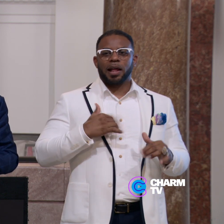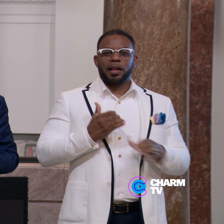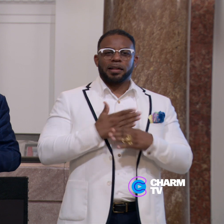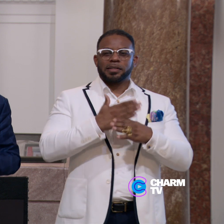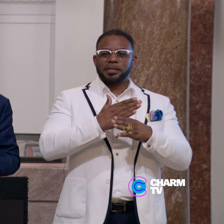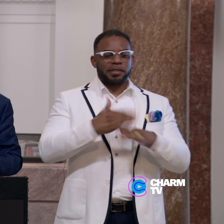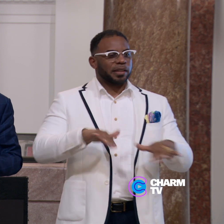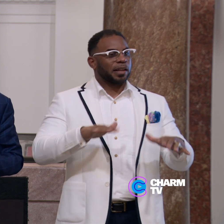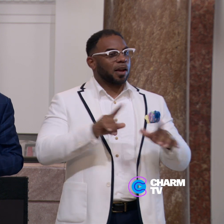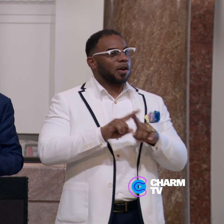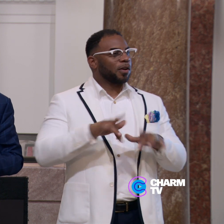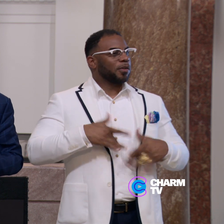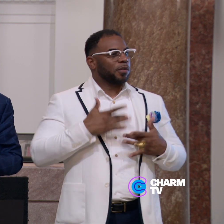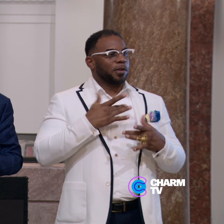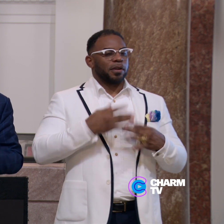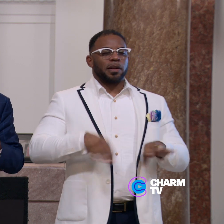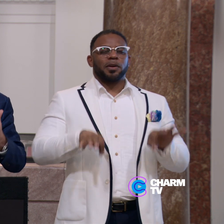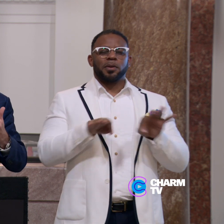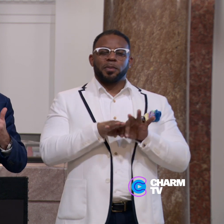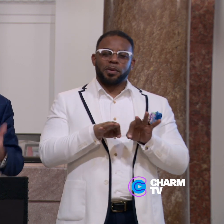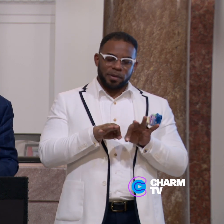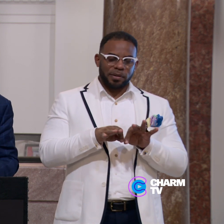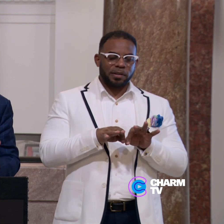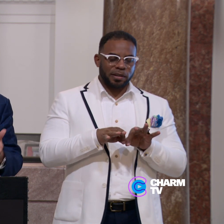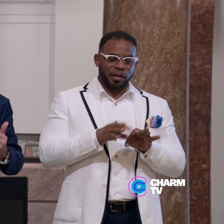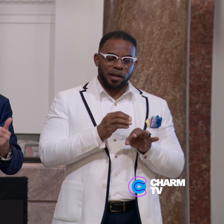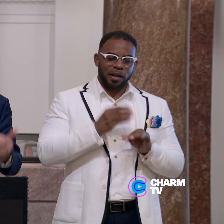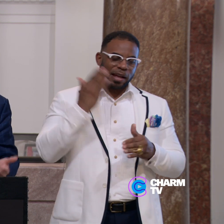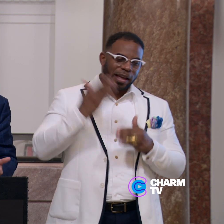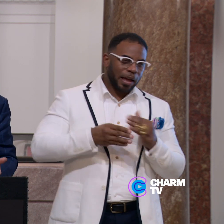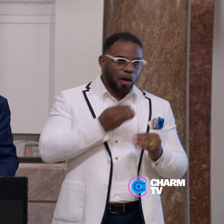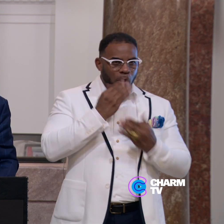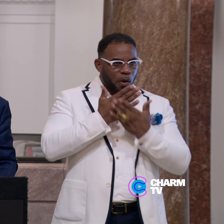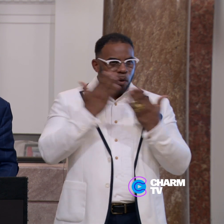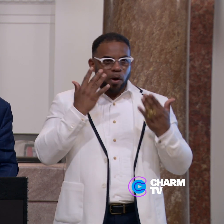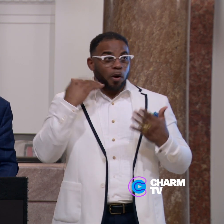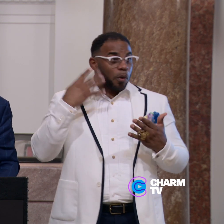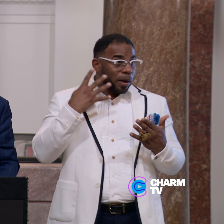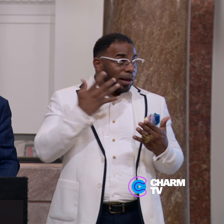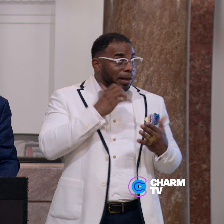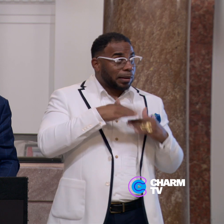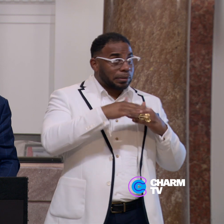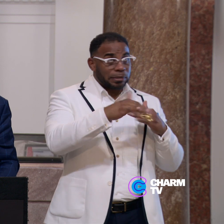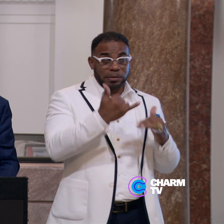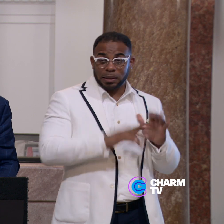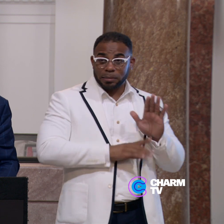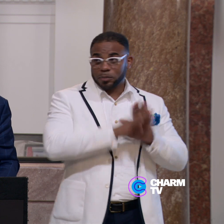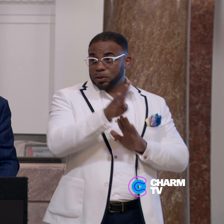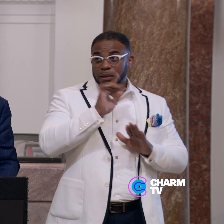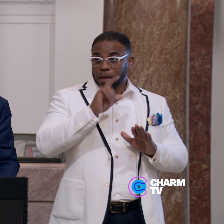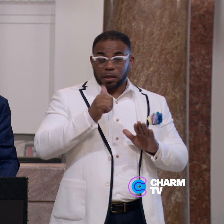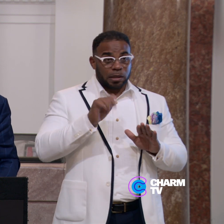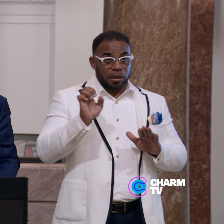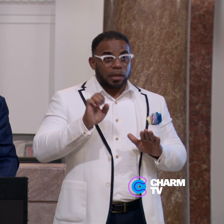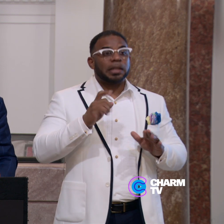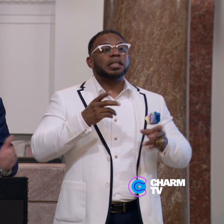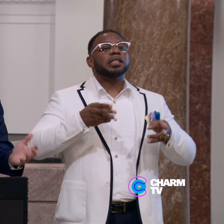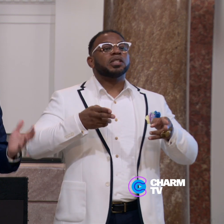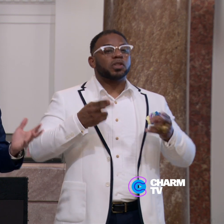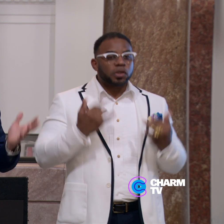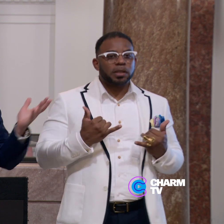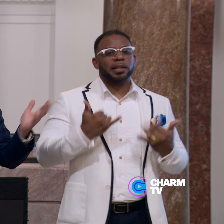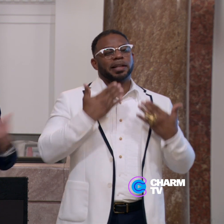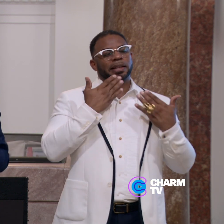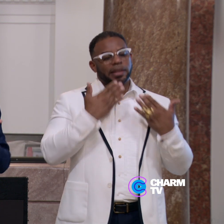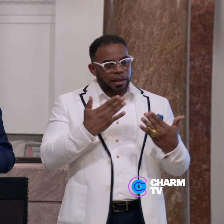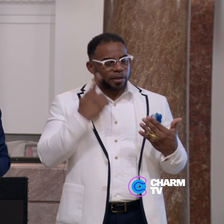get to share and also feel how important this is. And homelessness, crazy and this heat wave now, it's not just an urgency, it's an emergency. So